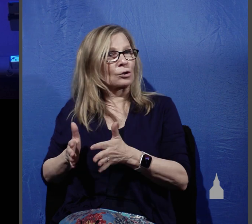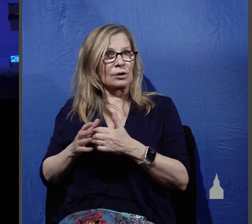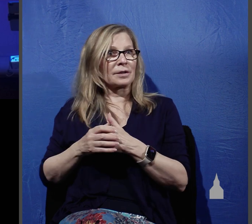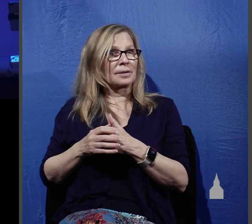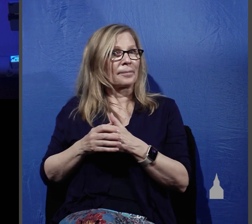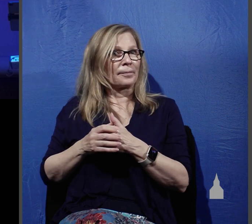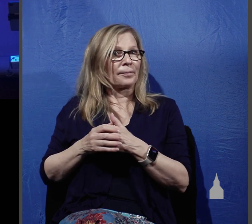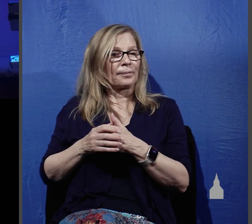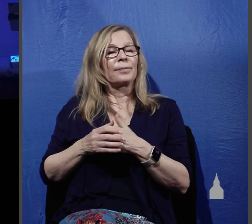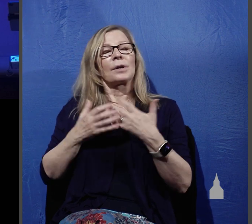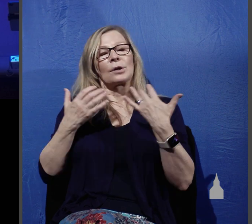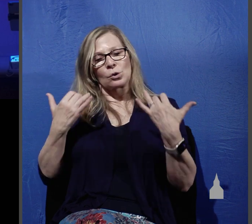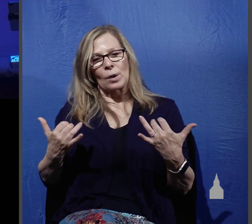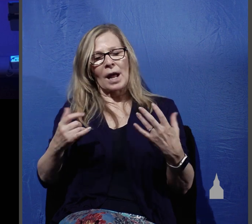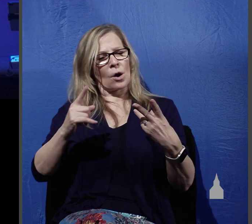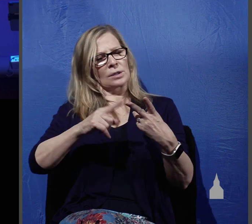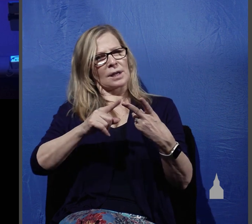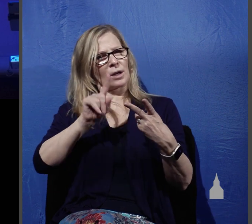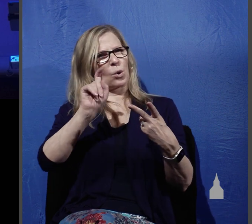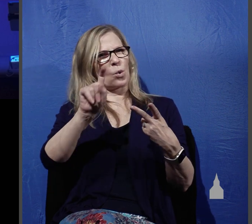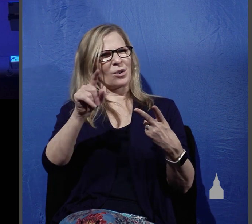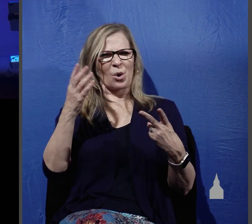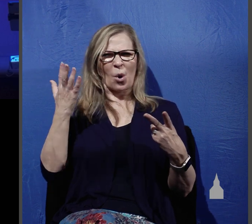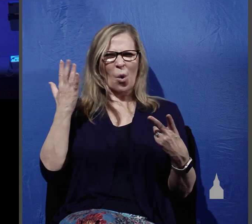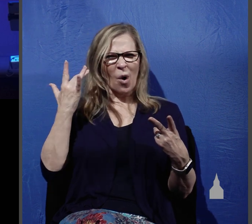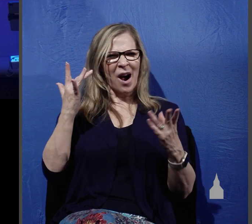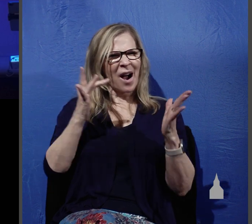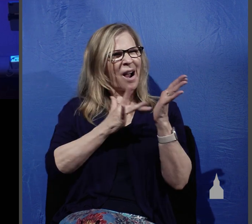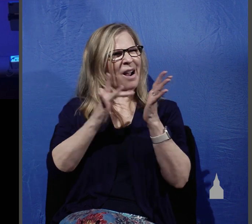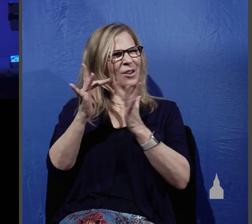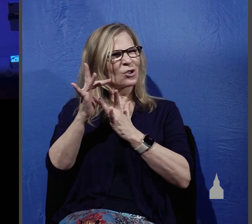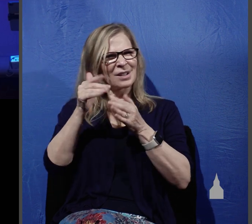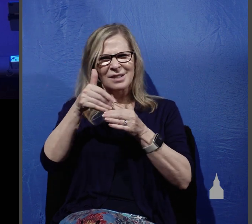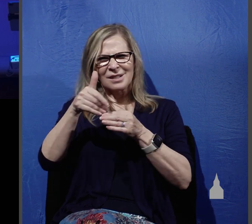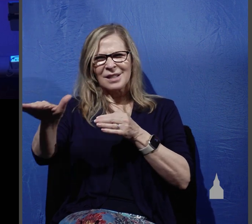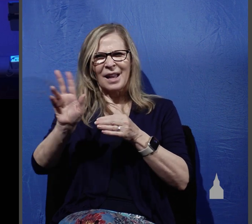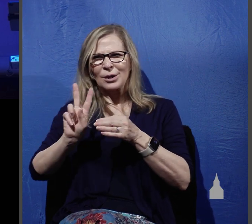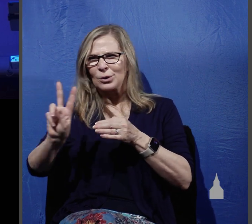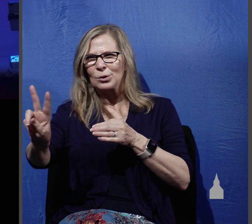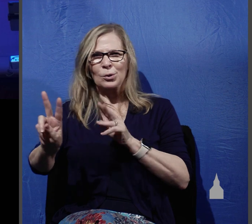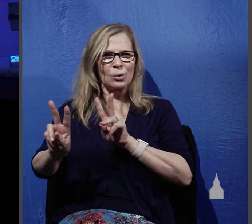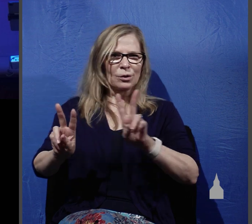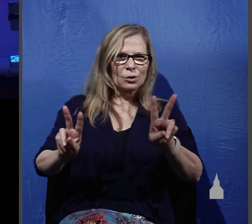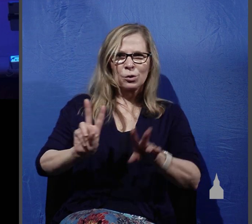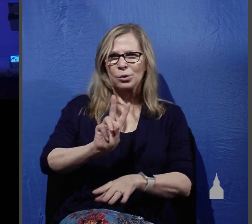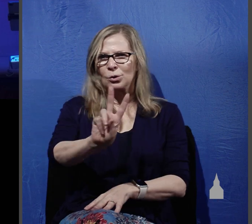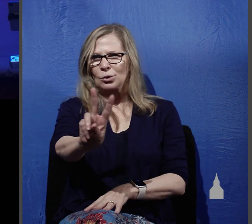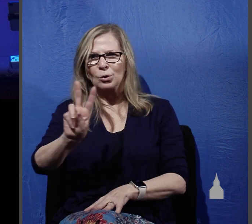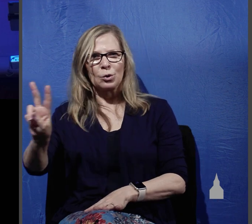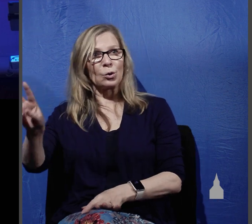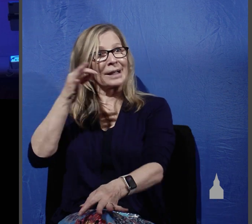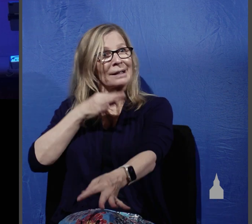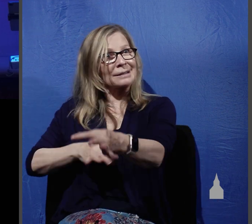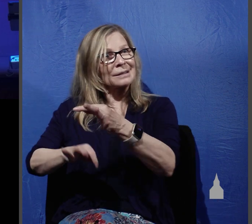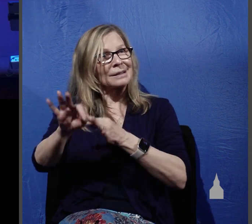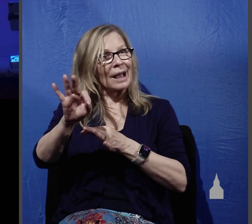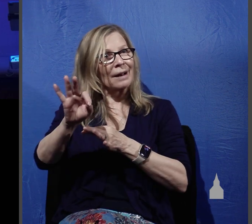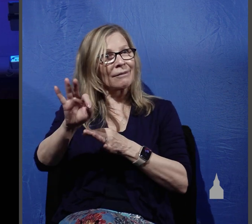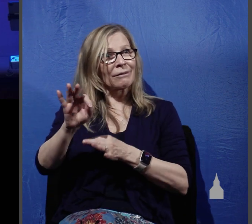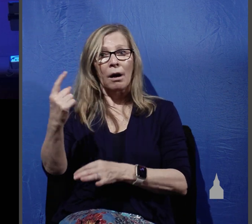the second question, why did Jesus send these men out in pairs of two rather than just sending them out as lone witnesses